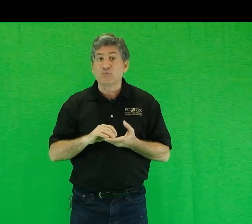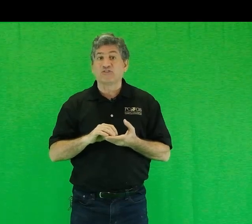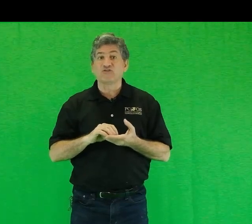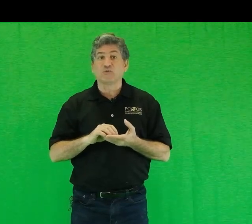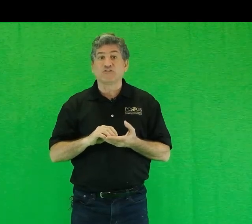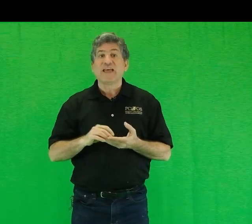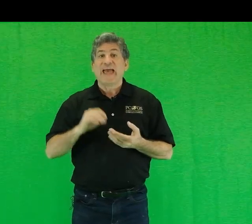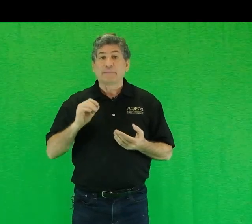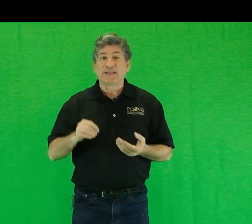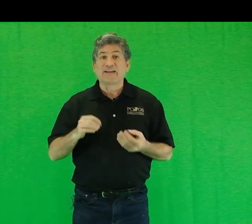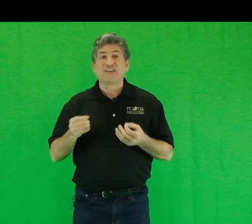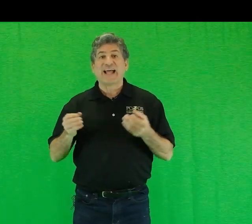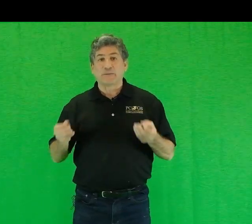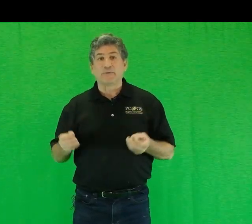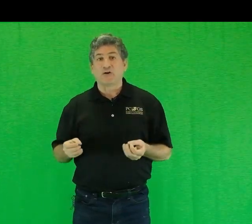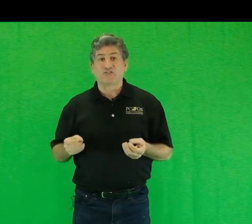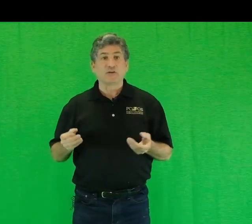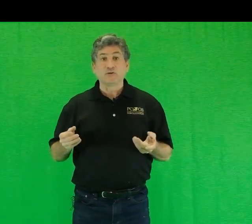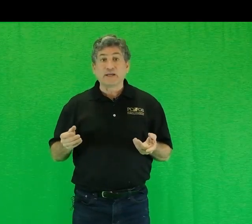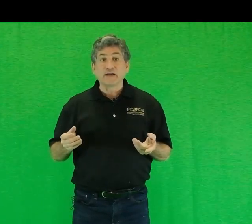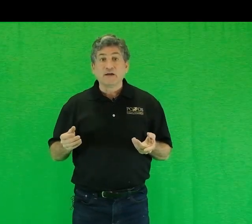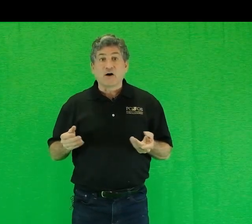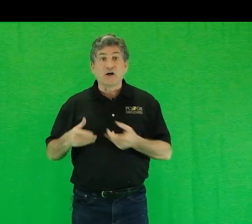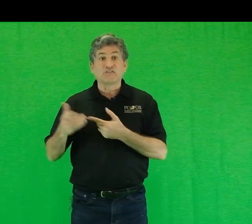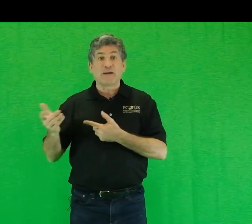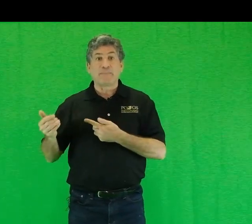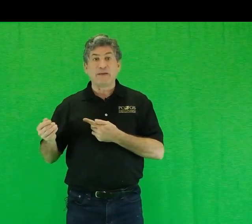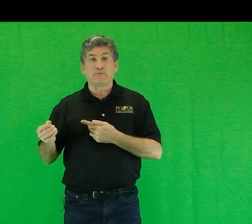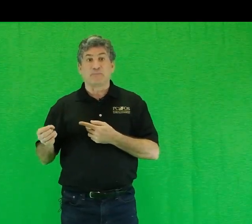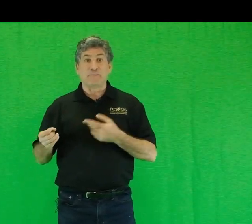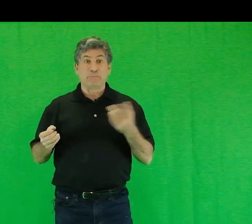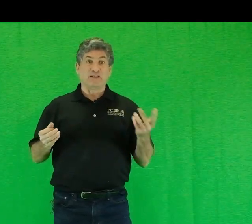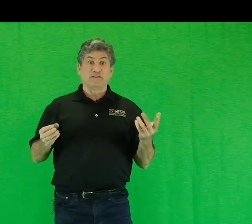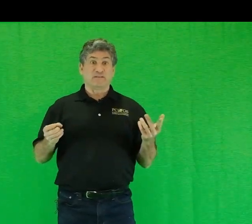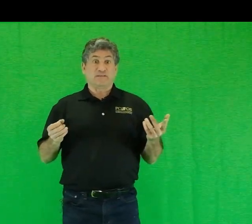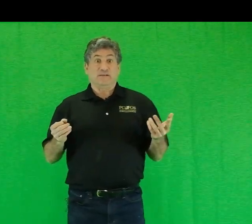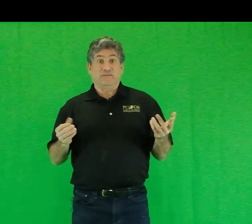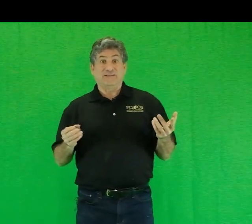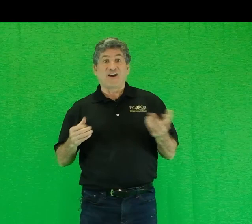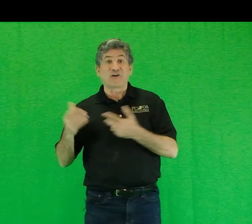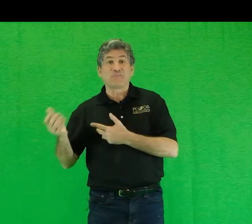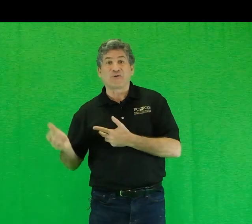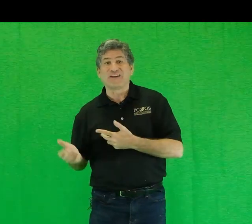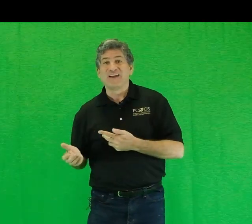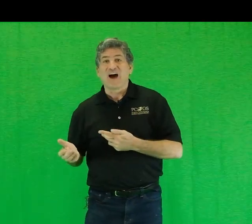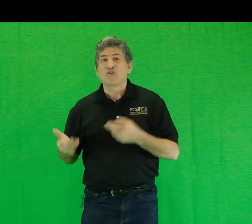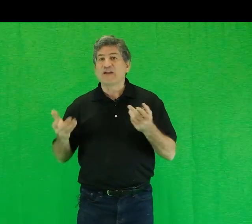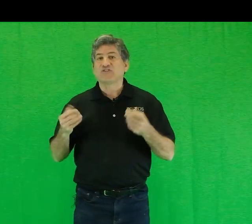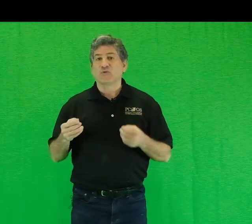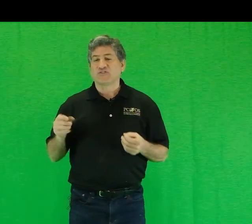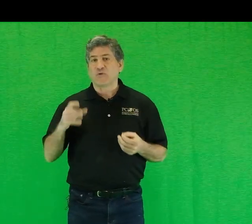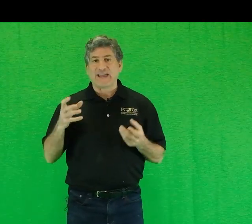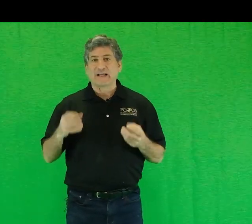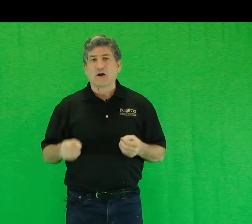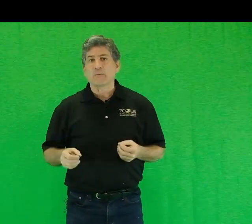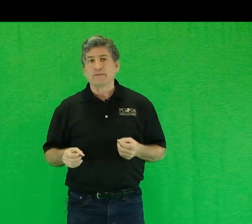residuals and plant and animal parts, including all of my paper, my bills, and cardboard, a great source of organic carbon.